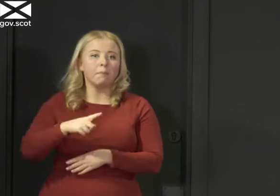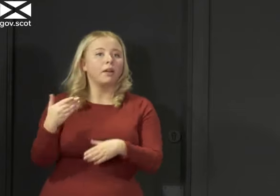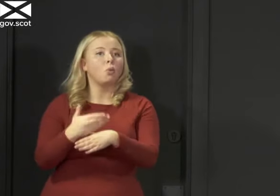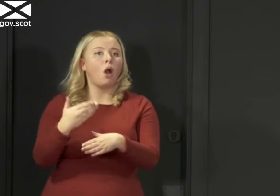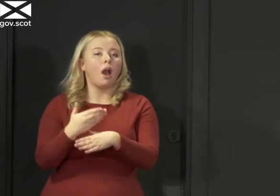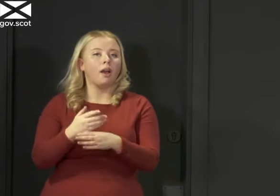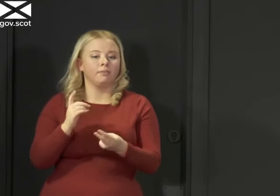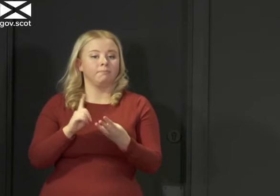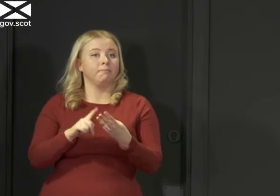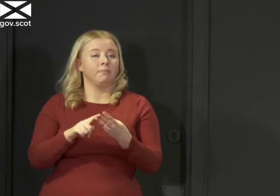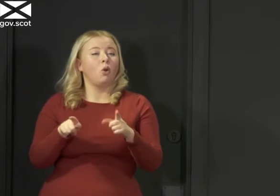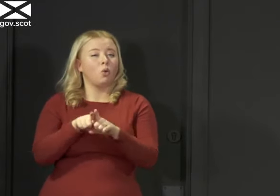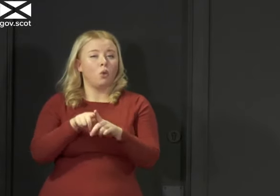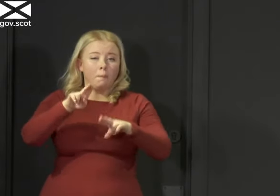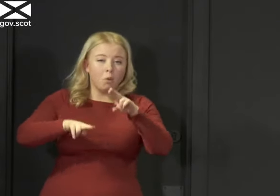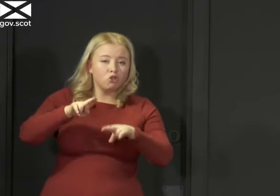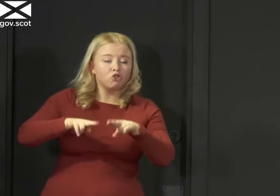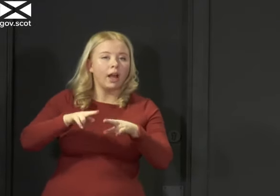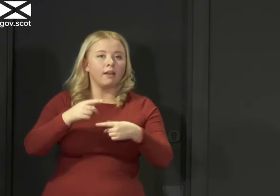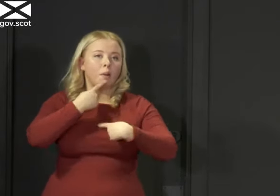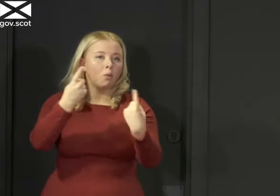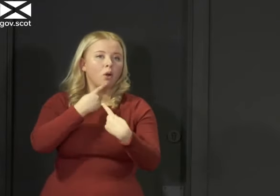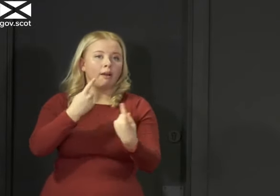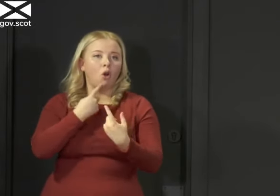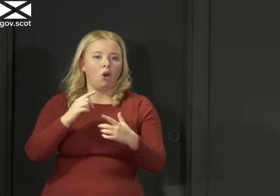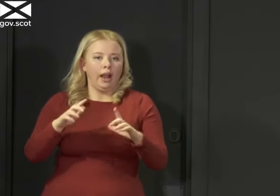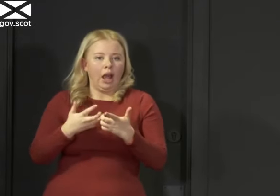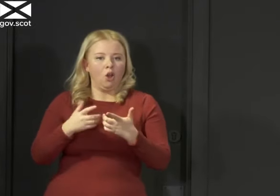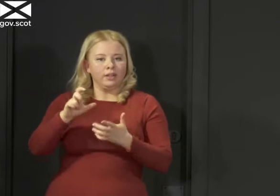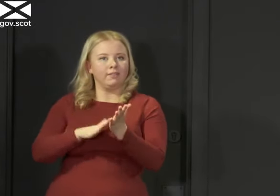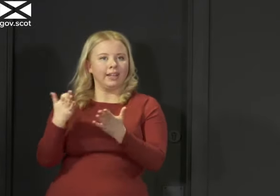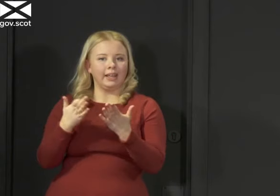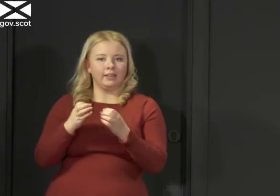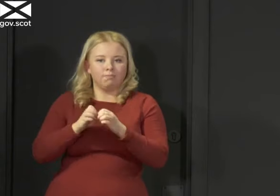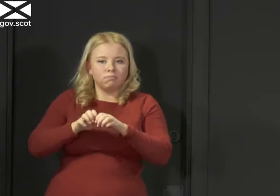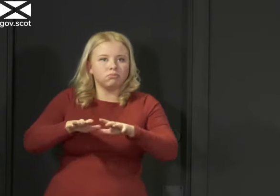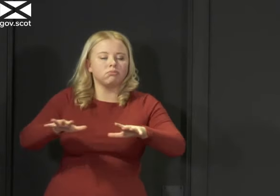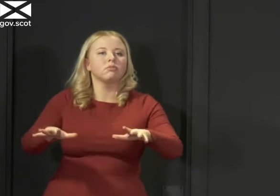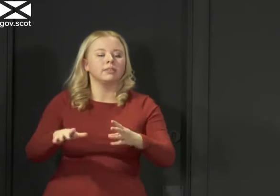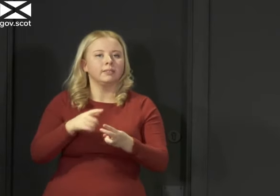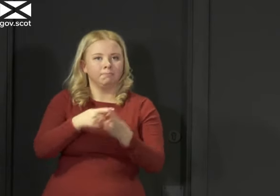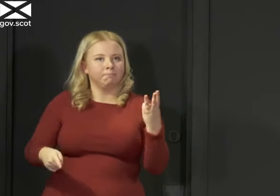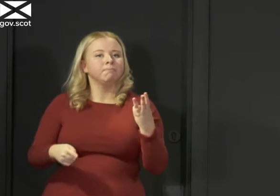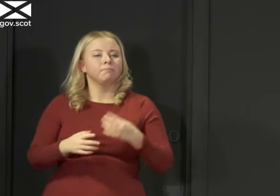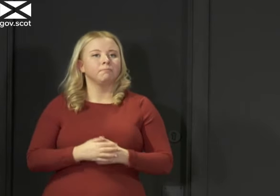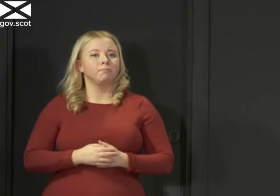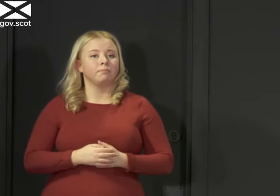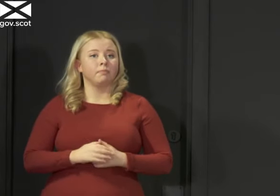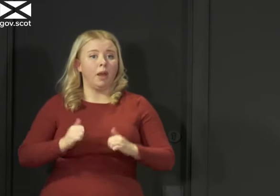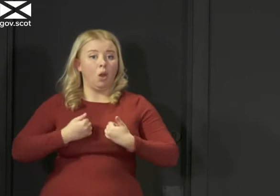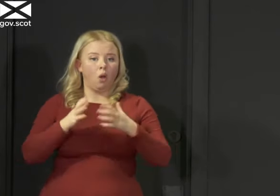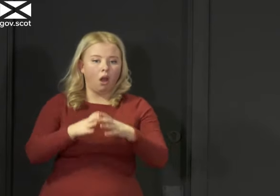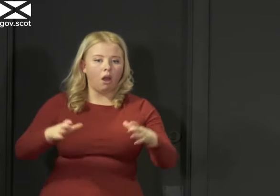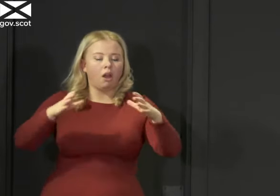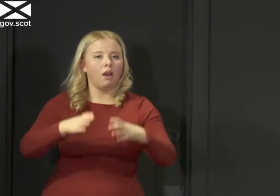And lastly, monitoring and reporting on the spread and prevalence of the virus. The continuing expansion of testing is enabling